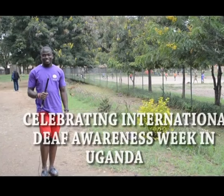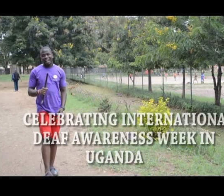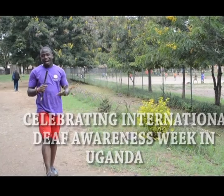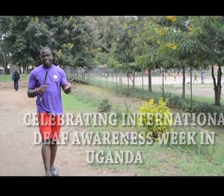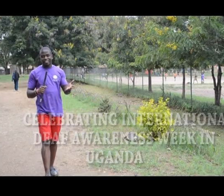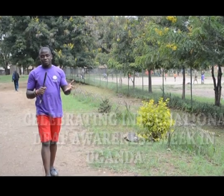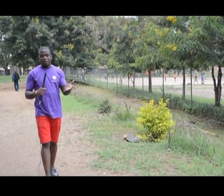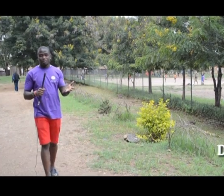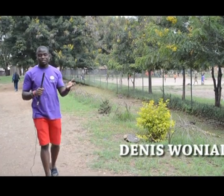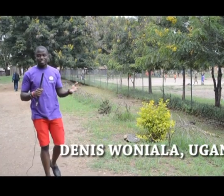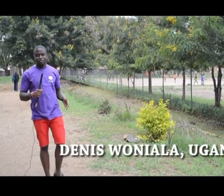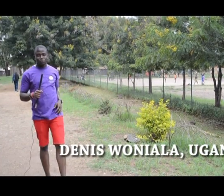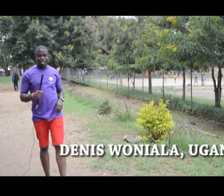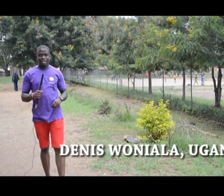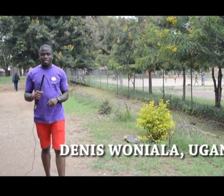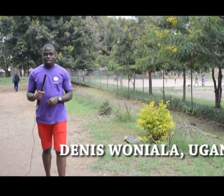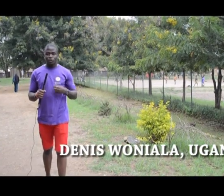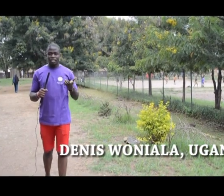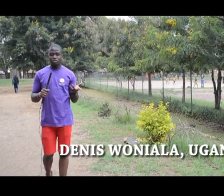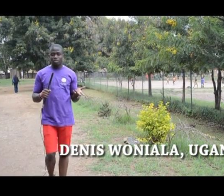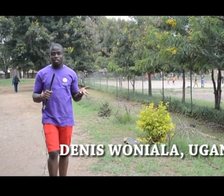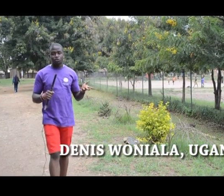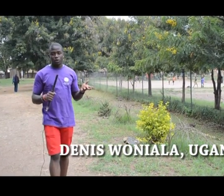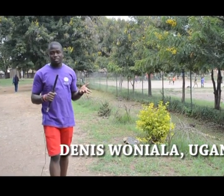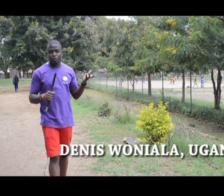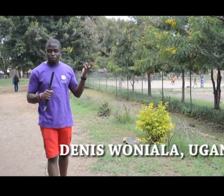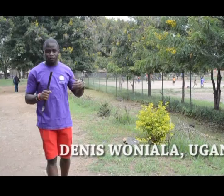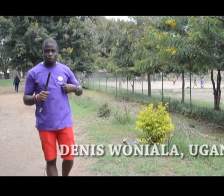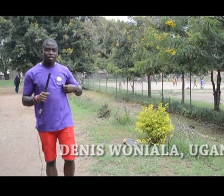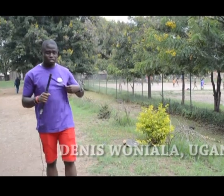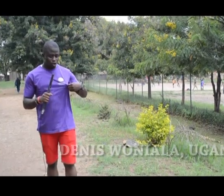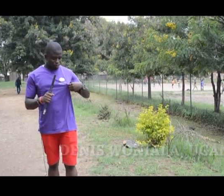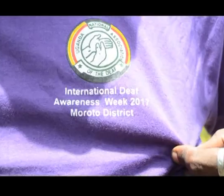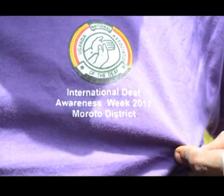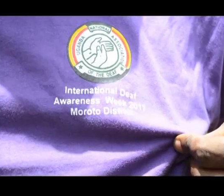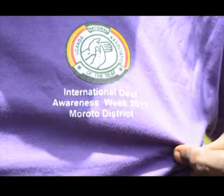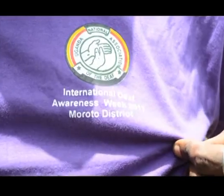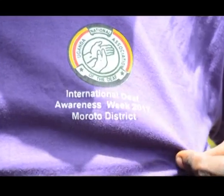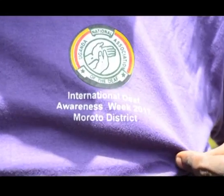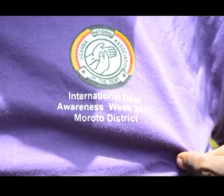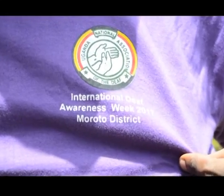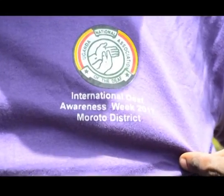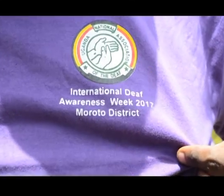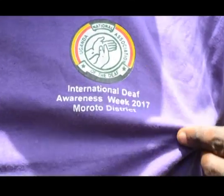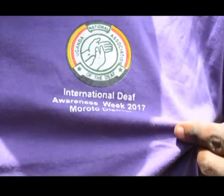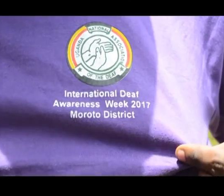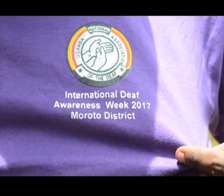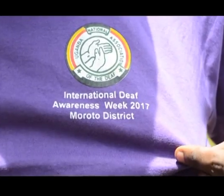Hi, my name is Denis Wonyala. Uganda today joins the rest of the world in commemorating the International Deaf Awareness Week